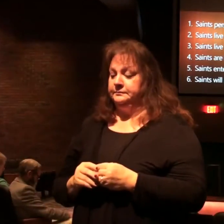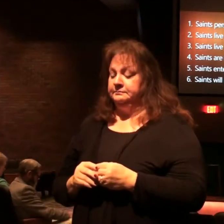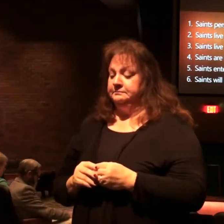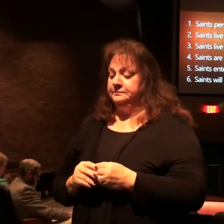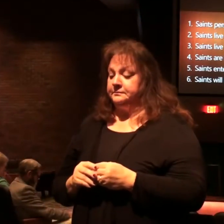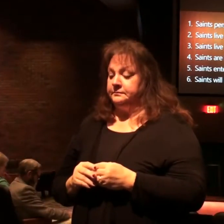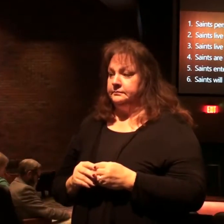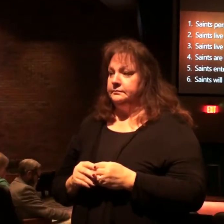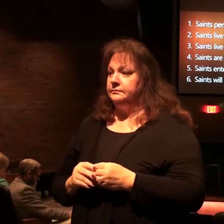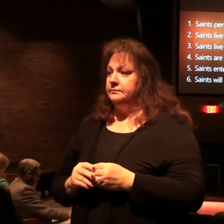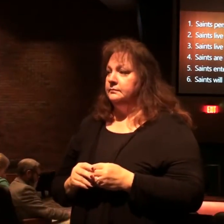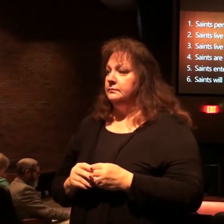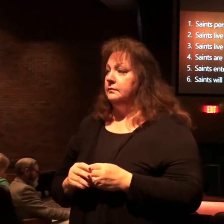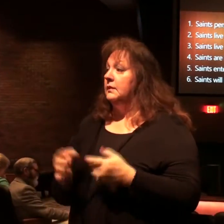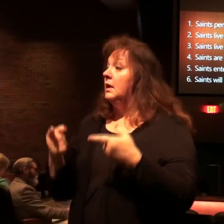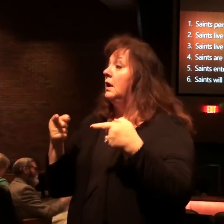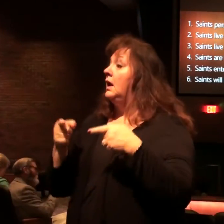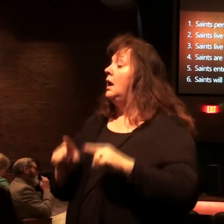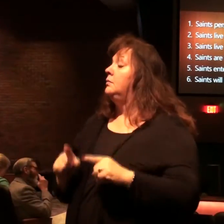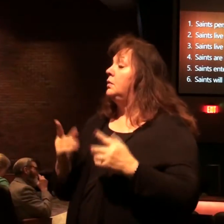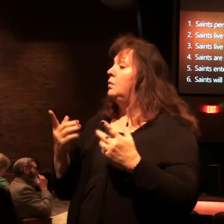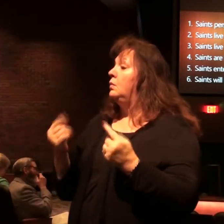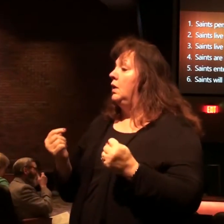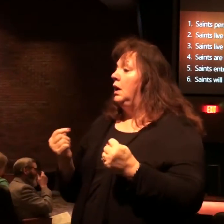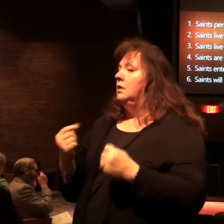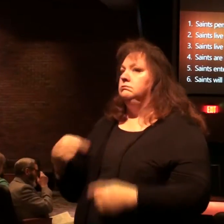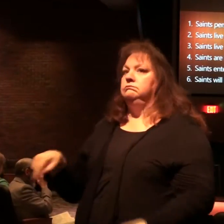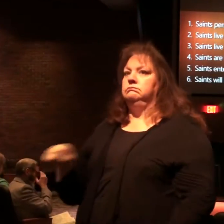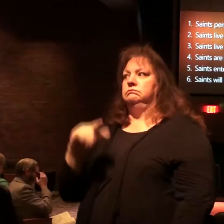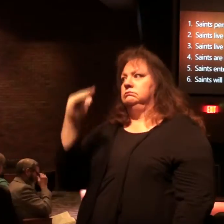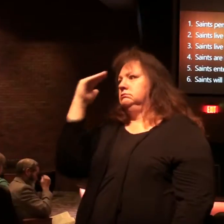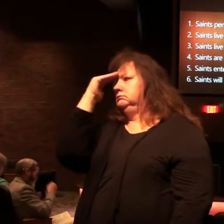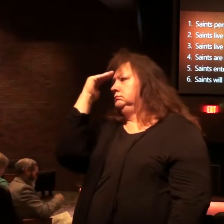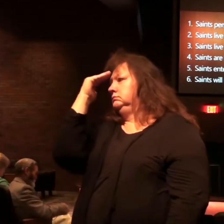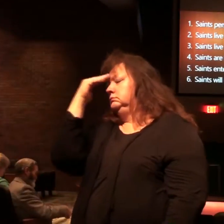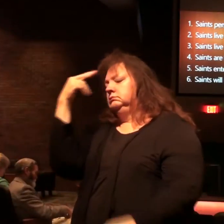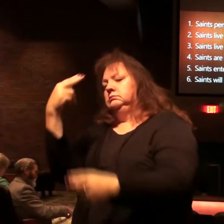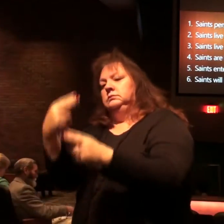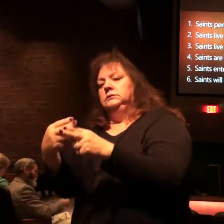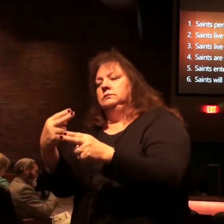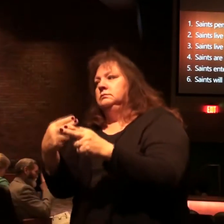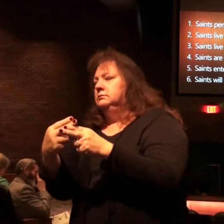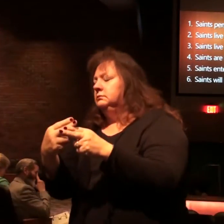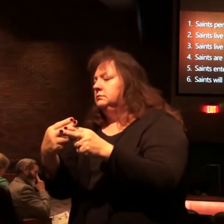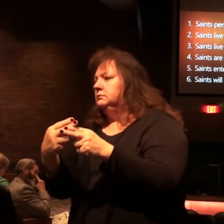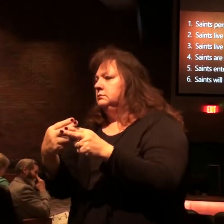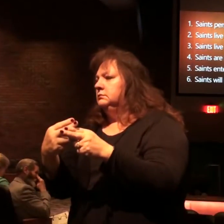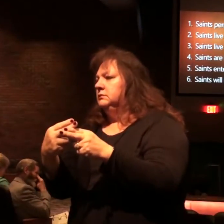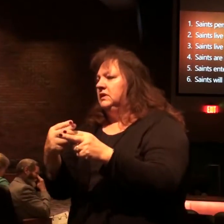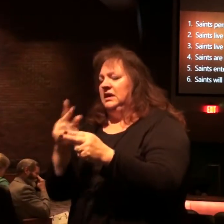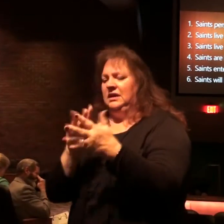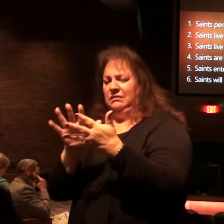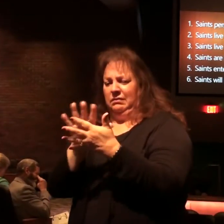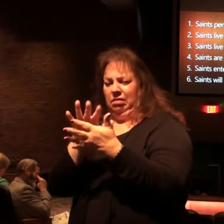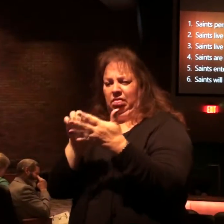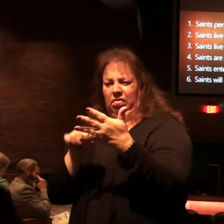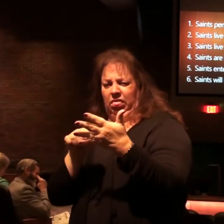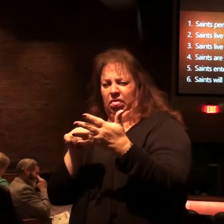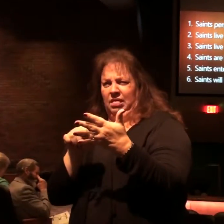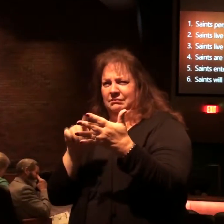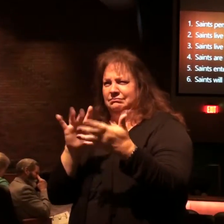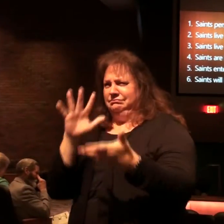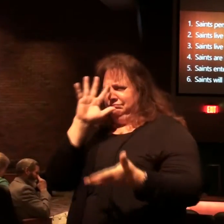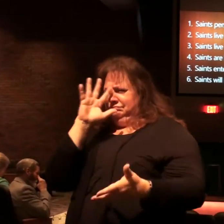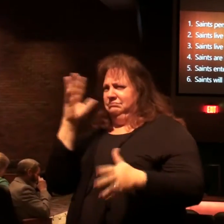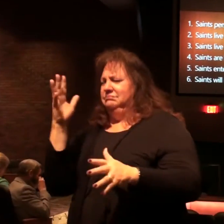come to an event that is well known by name, even if the contents are confusing to many people.